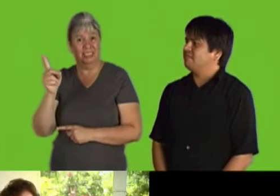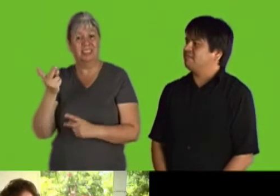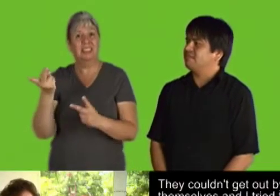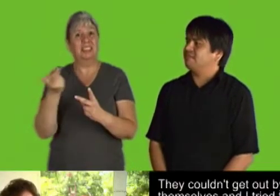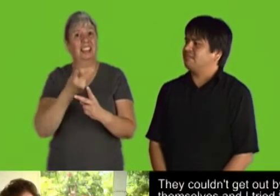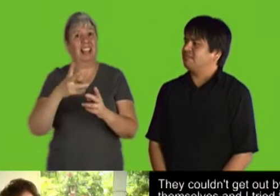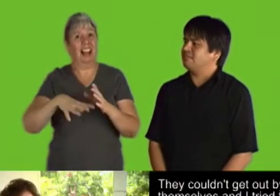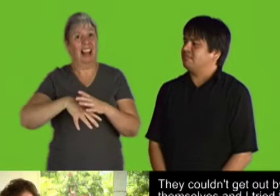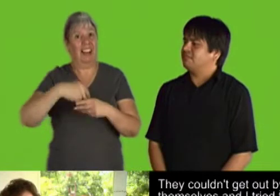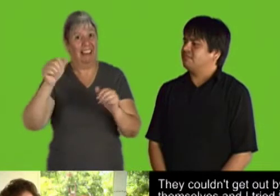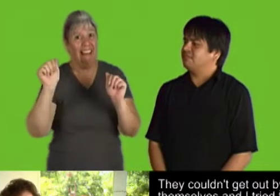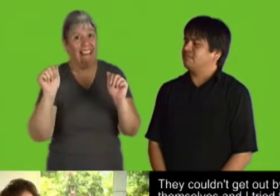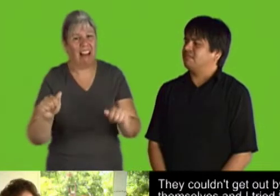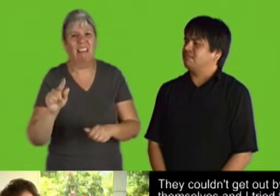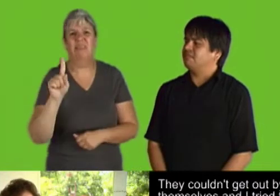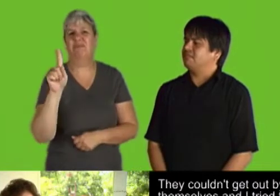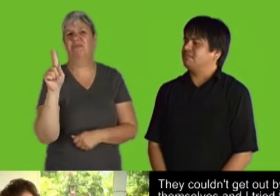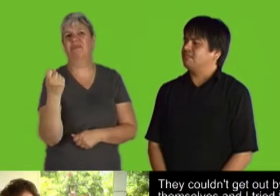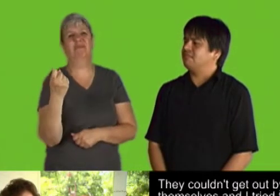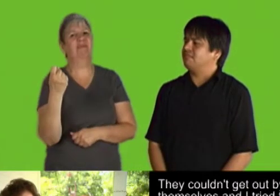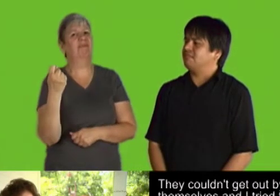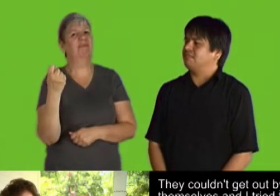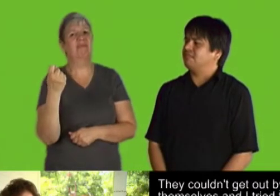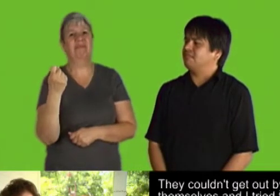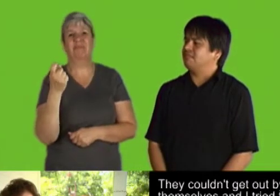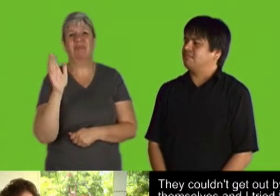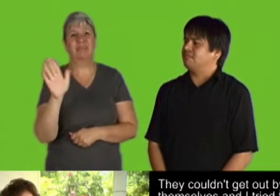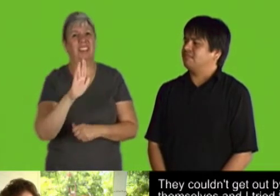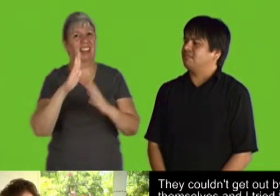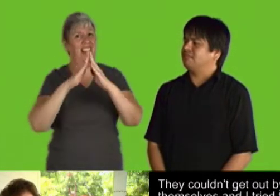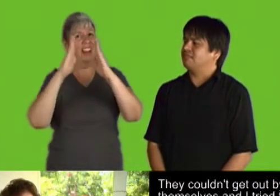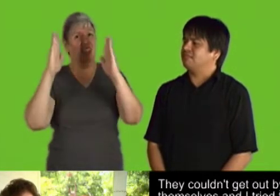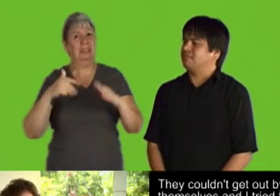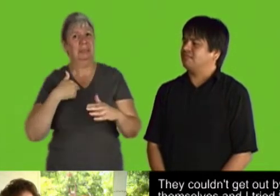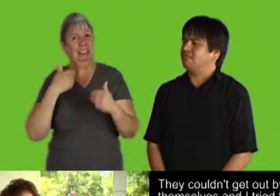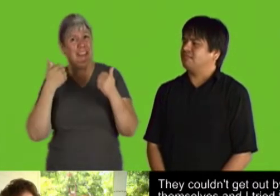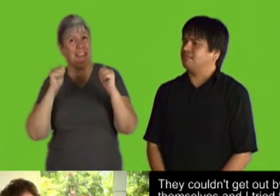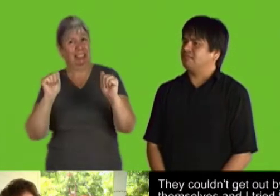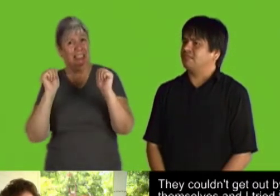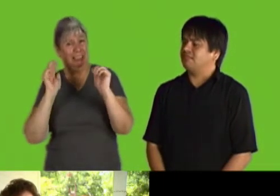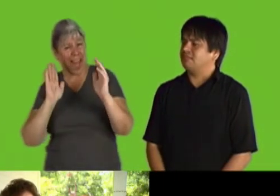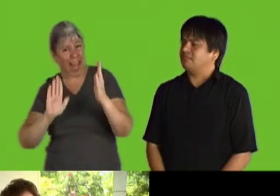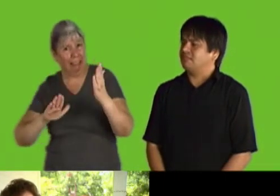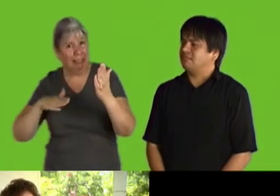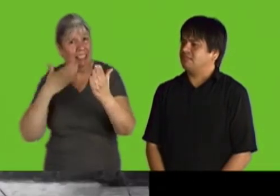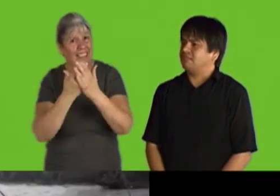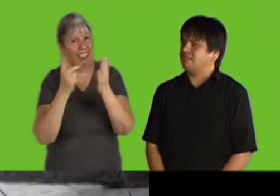They couldn't get out by themselves. And I tried to get to their house immediately, of course.